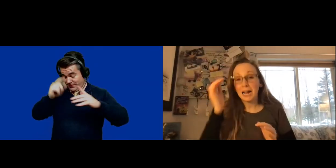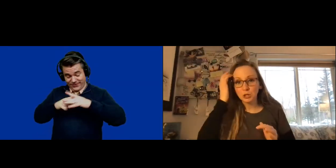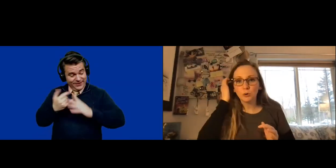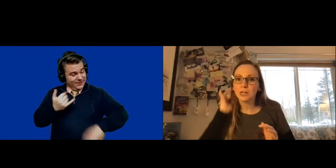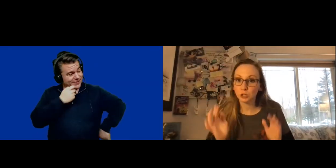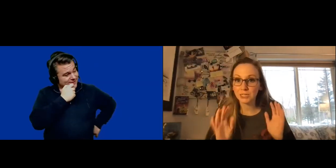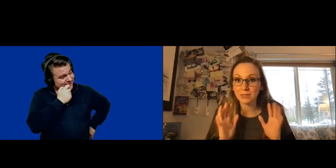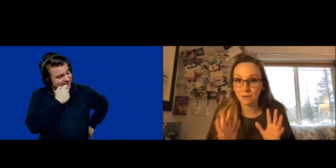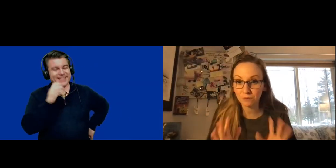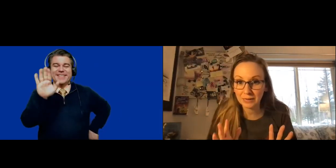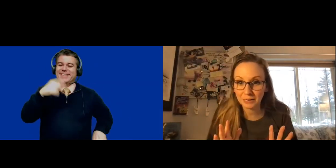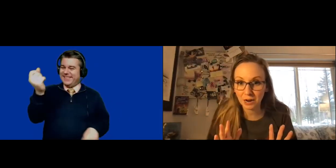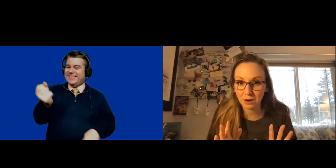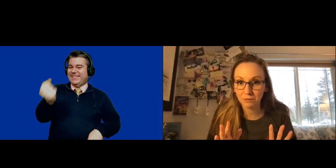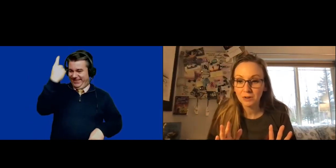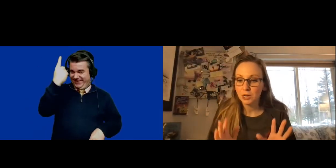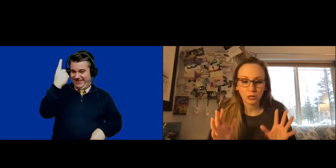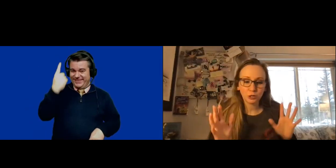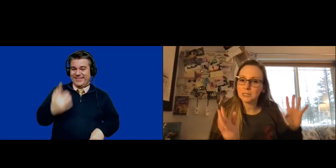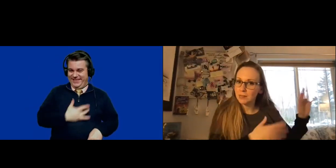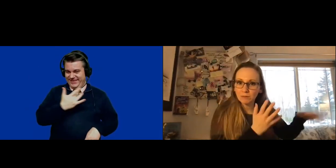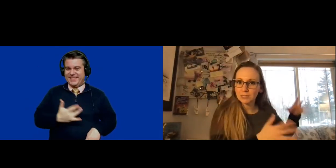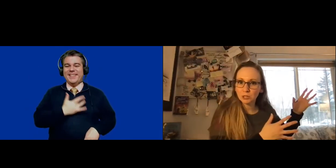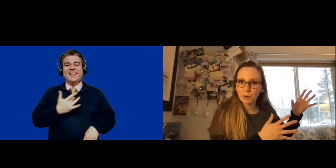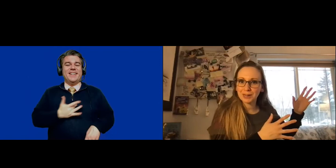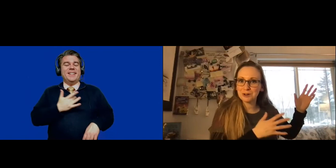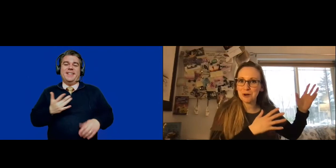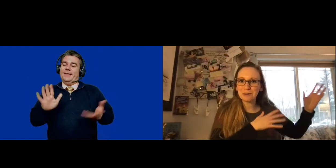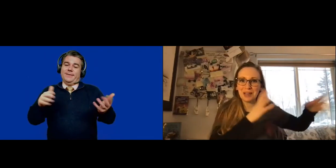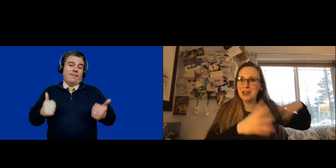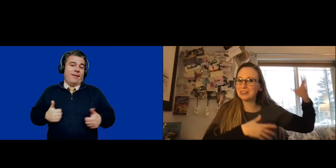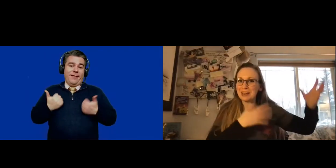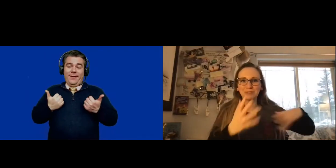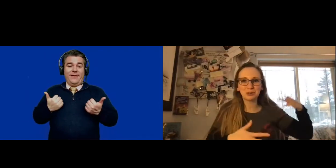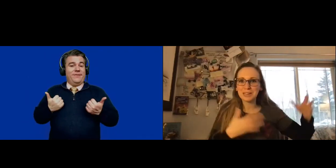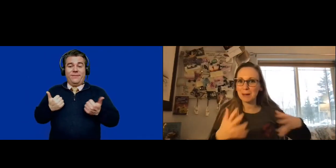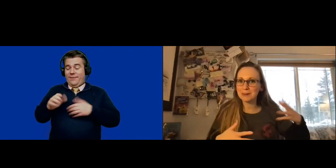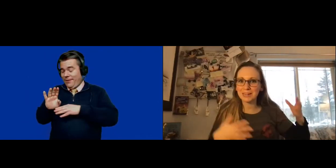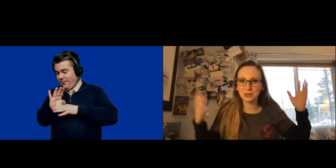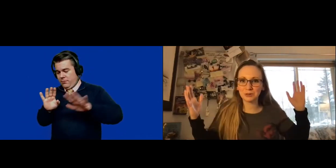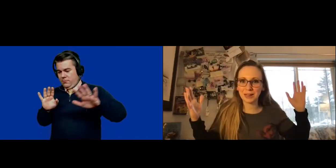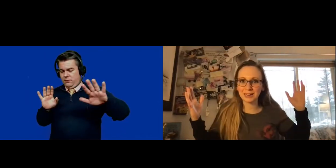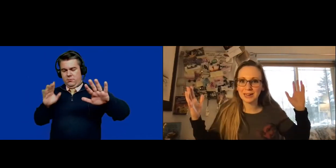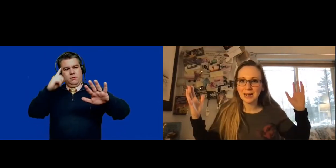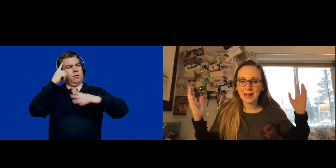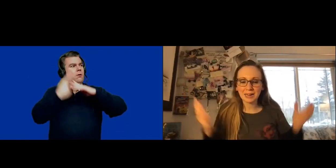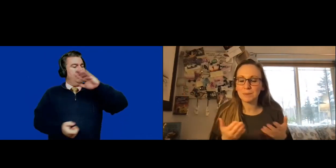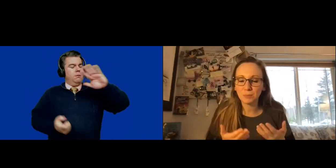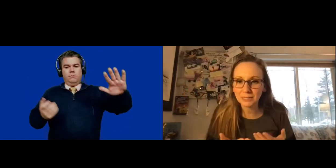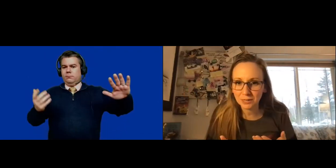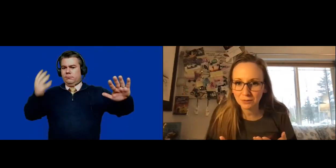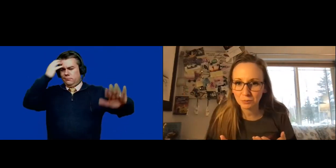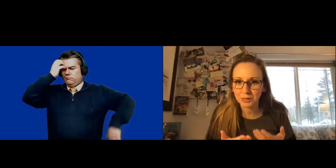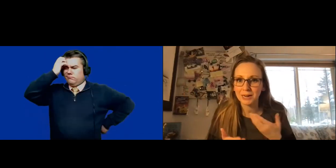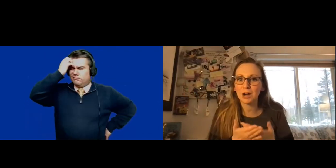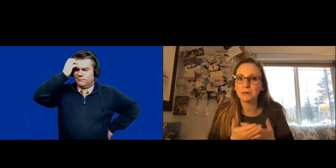I totally understand that feeling of, because life gets in the way, you know? Life starts happening and you're like, my